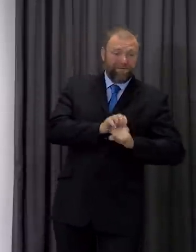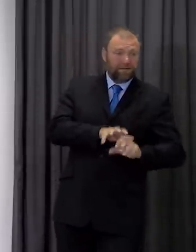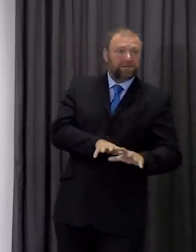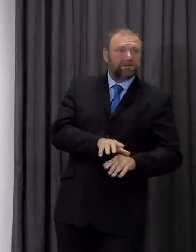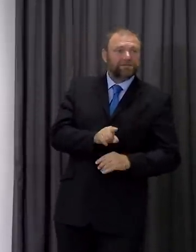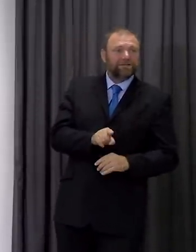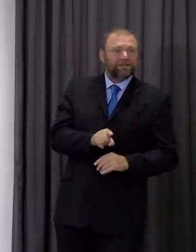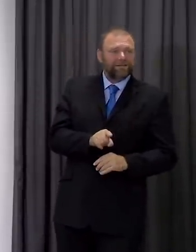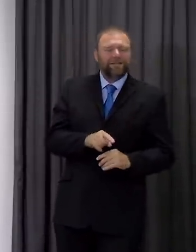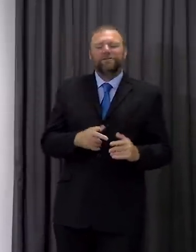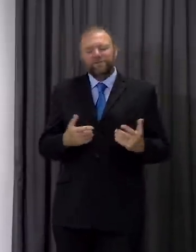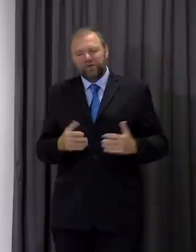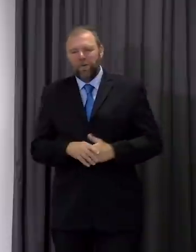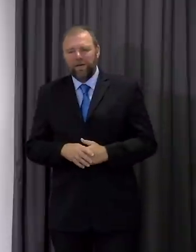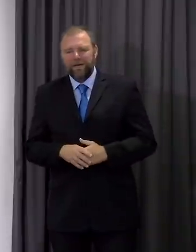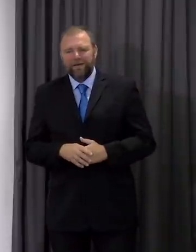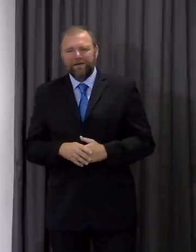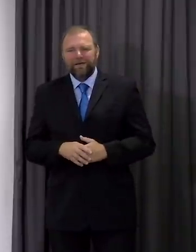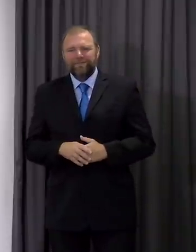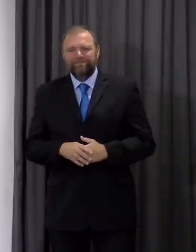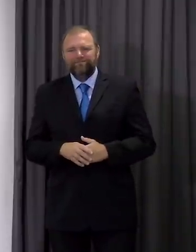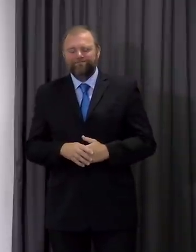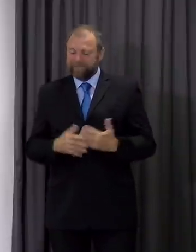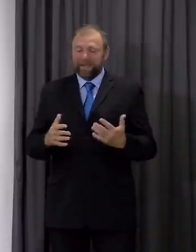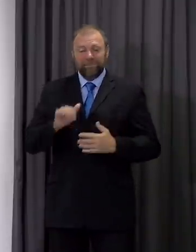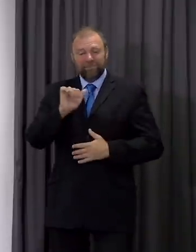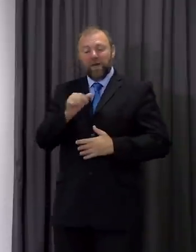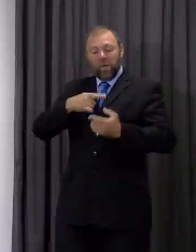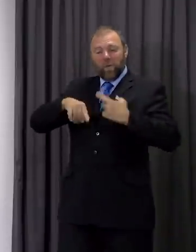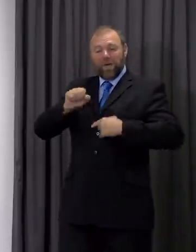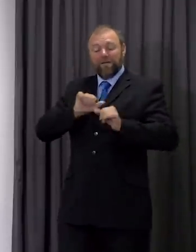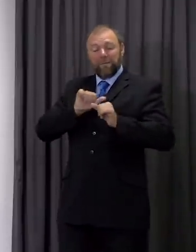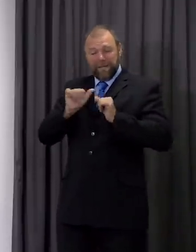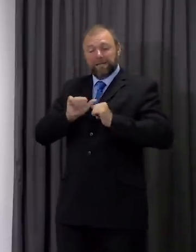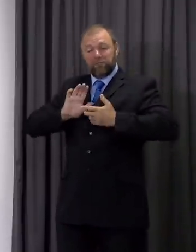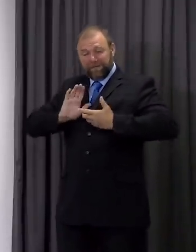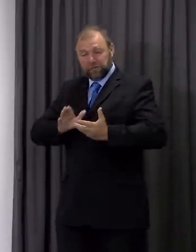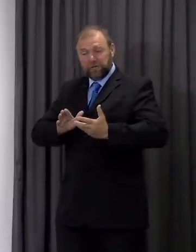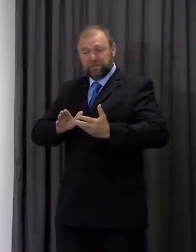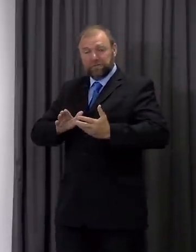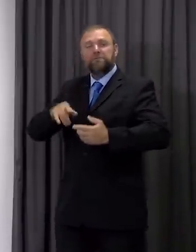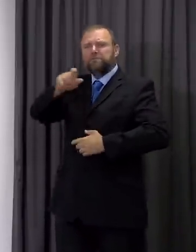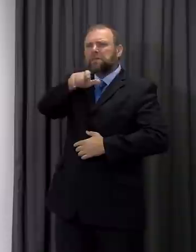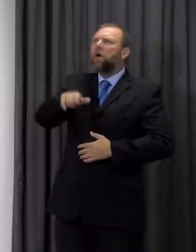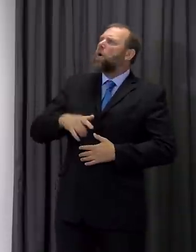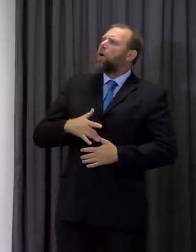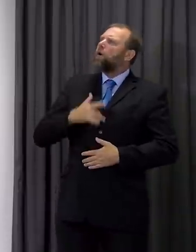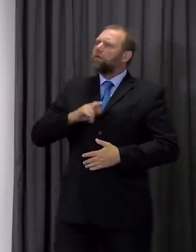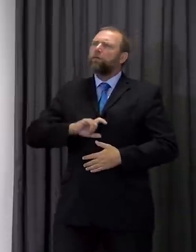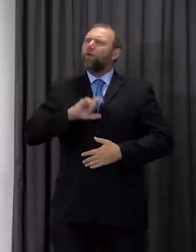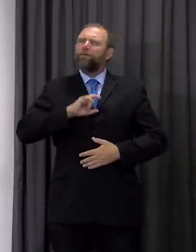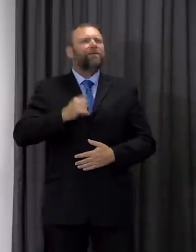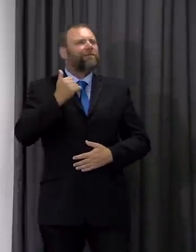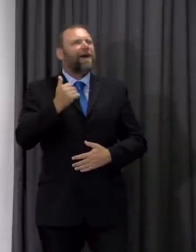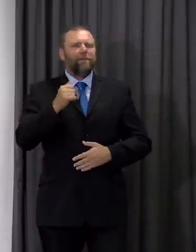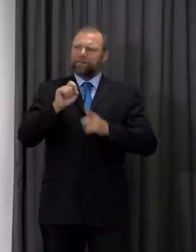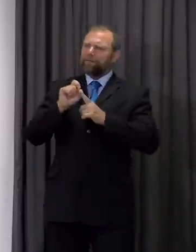system so again it still goes back to even with that better provision and the assurance the public should take from that that should not lead